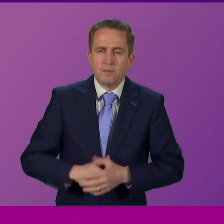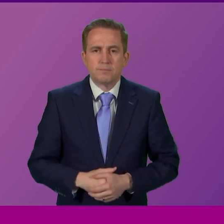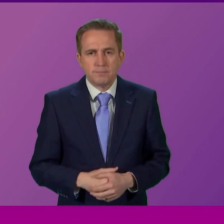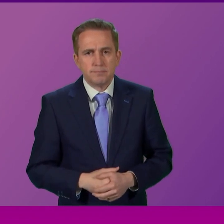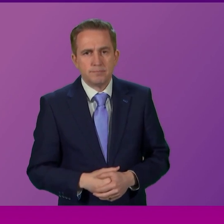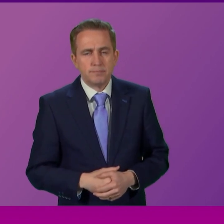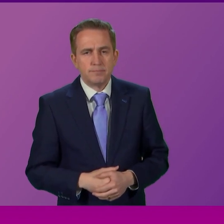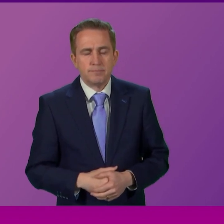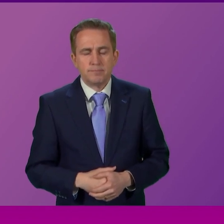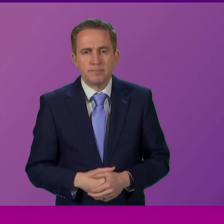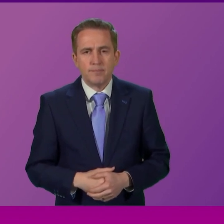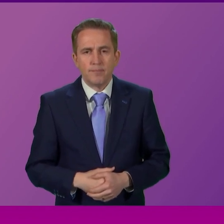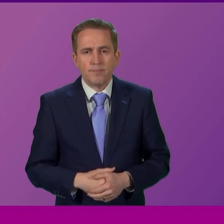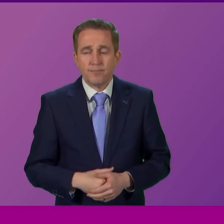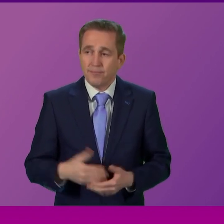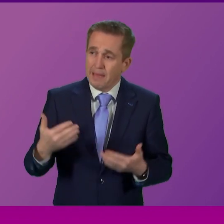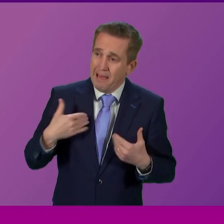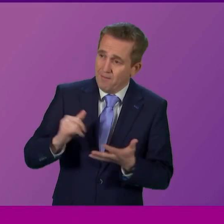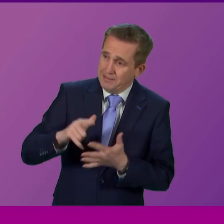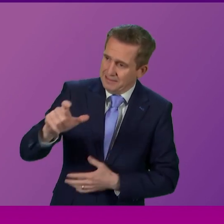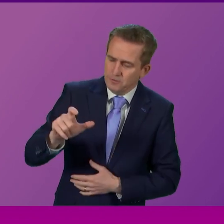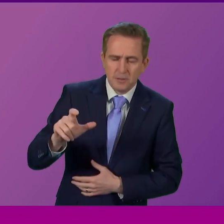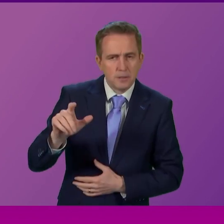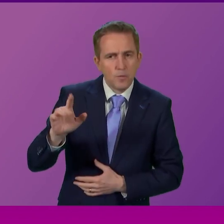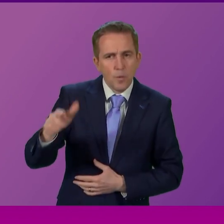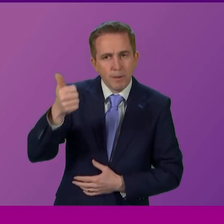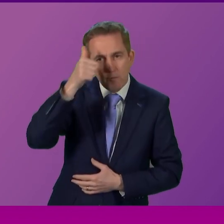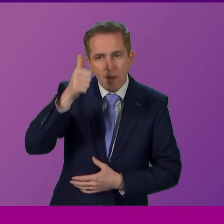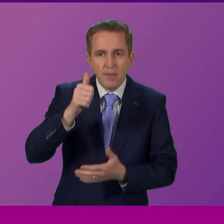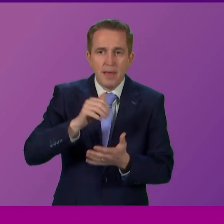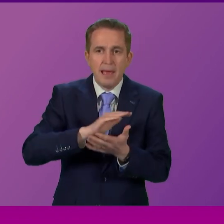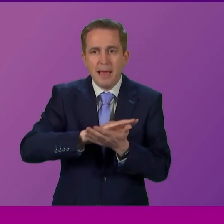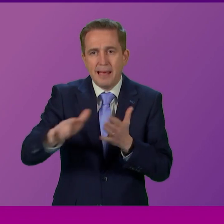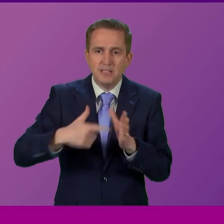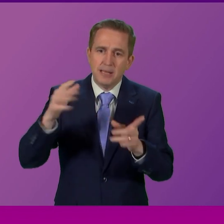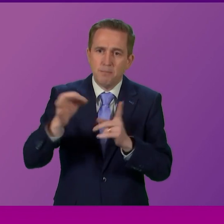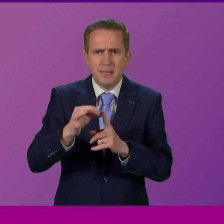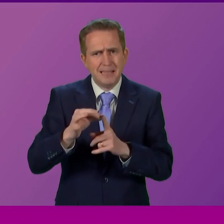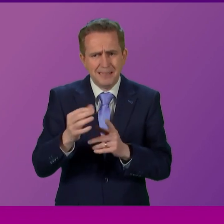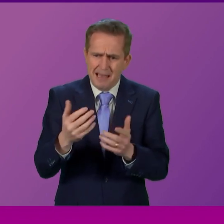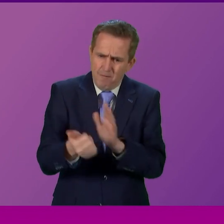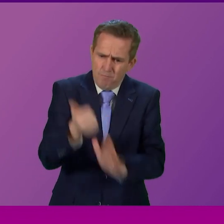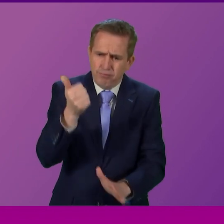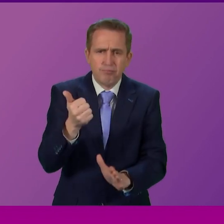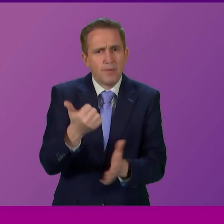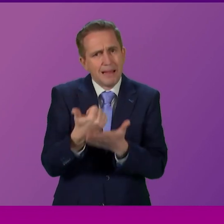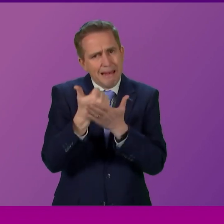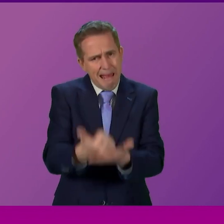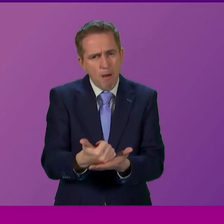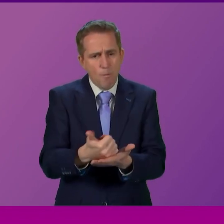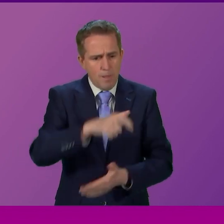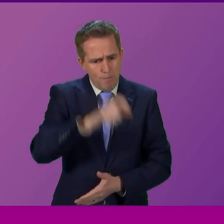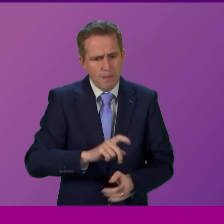thank you presiding officer the cabinet secretary will be aware that ahp have unique skills which help with discharge from hospital